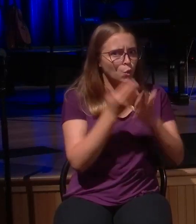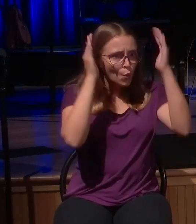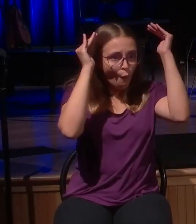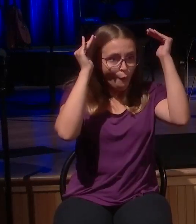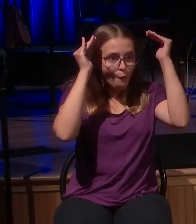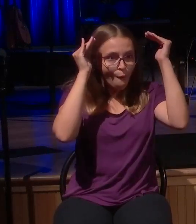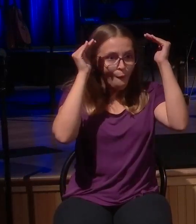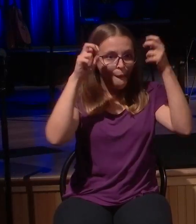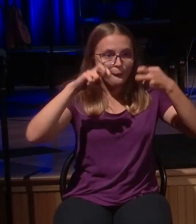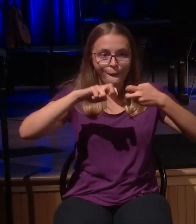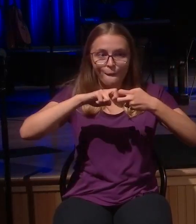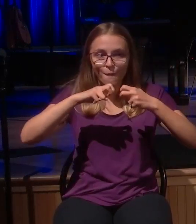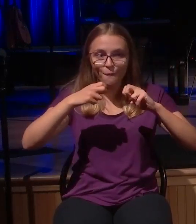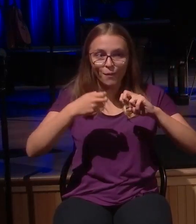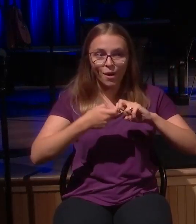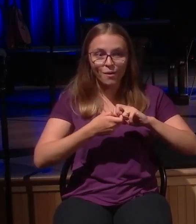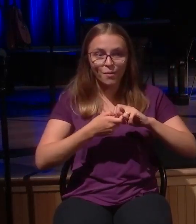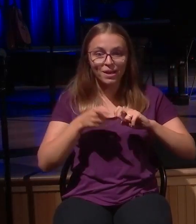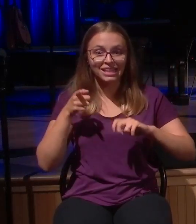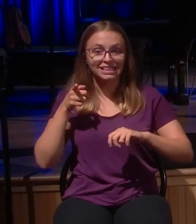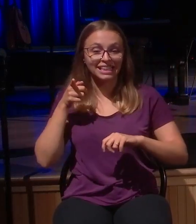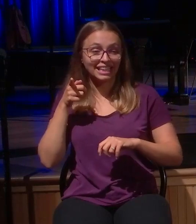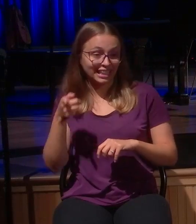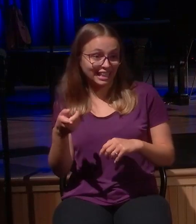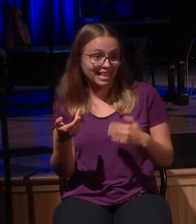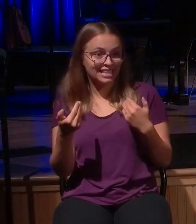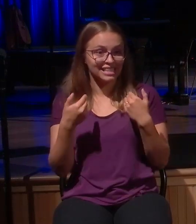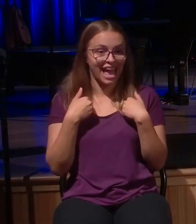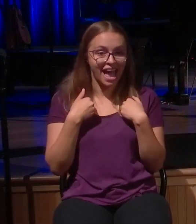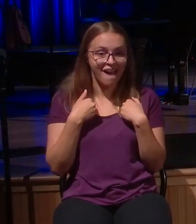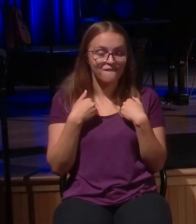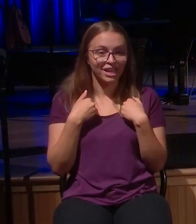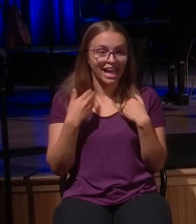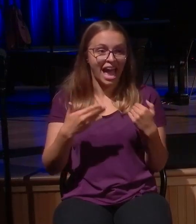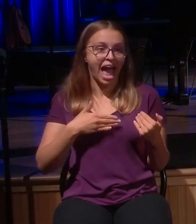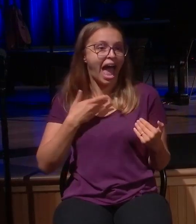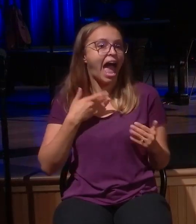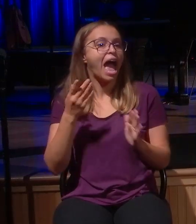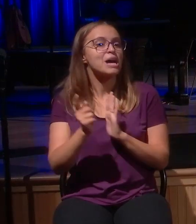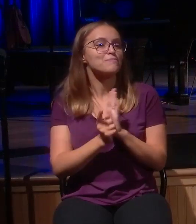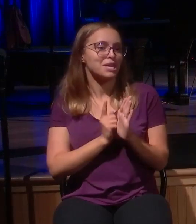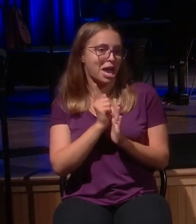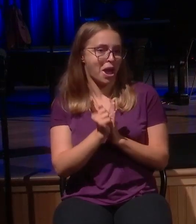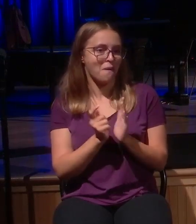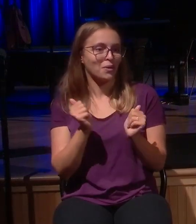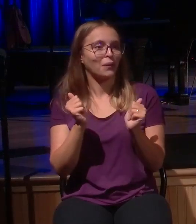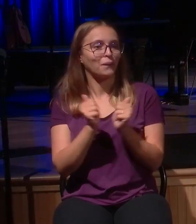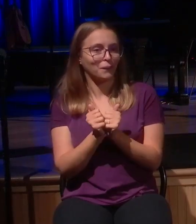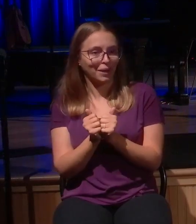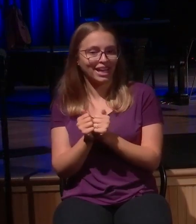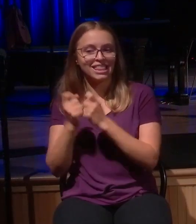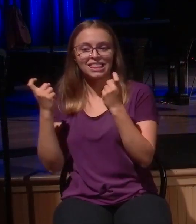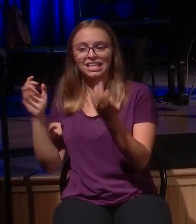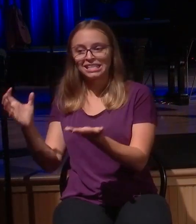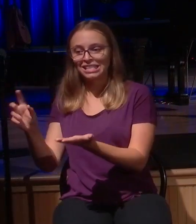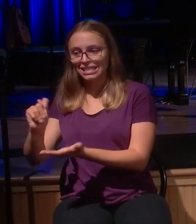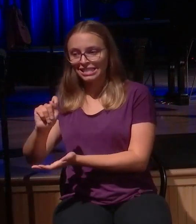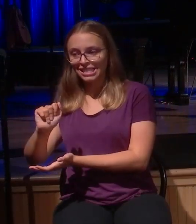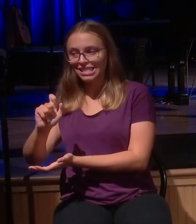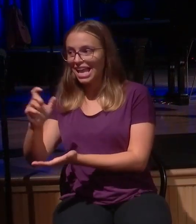Jesus is having a happy hour once again with the tax collectors and sinners. And they're all drawing near. He's eating with them once again. Again,